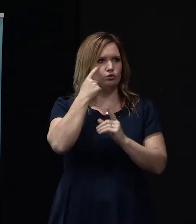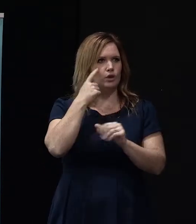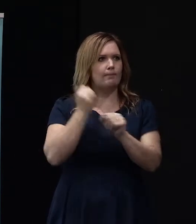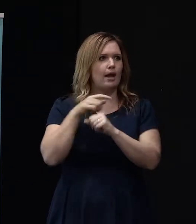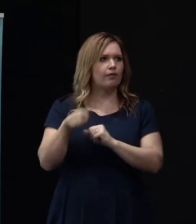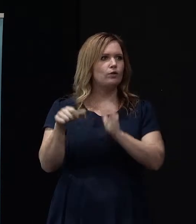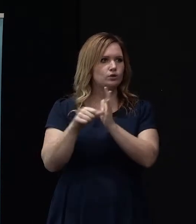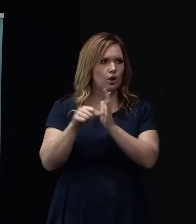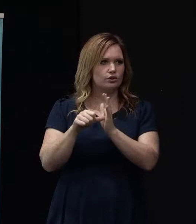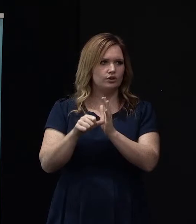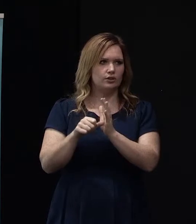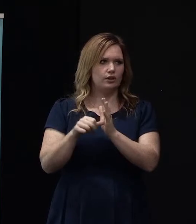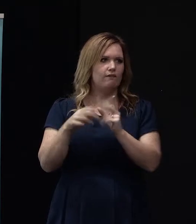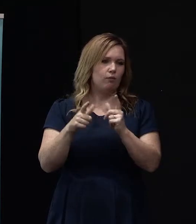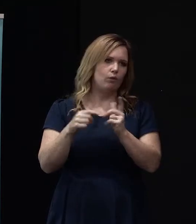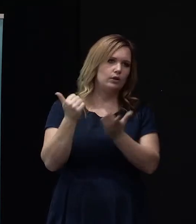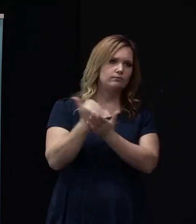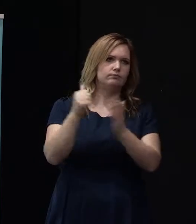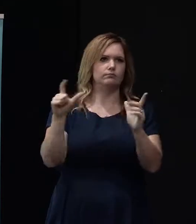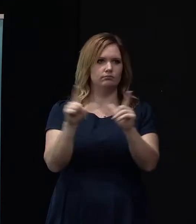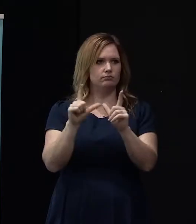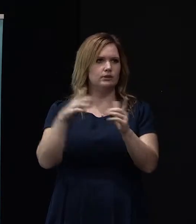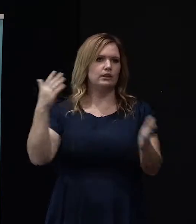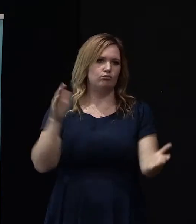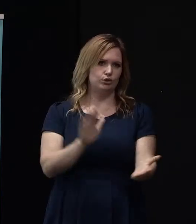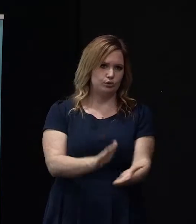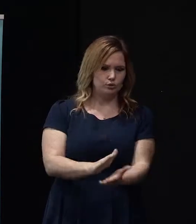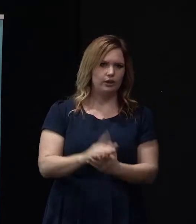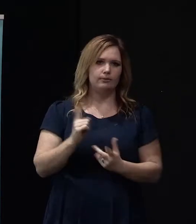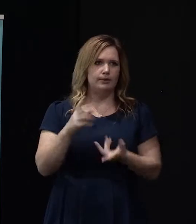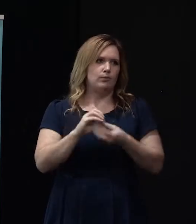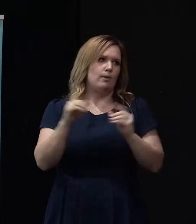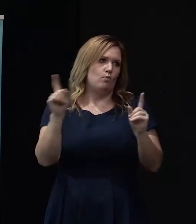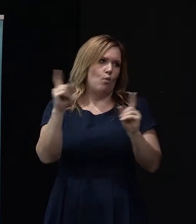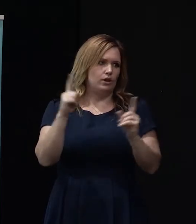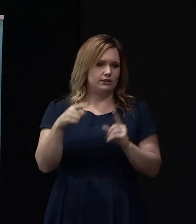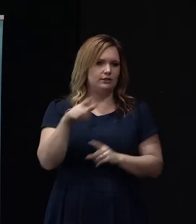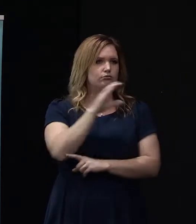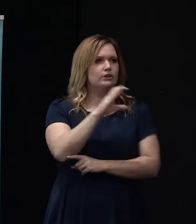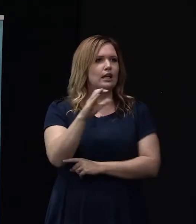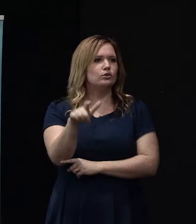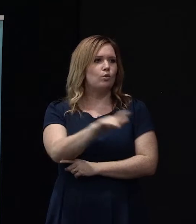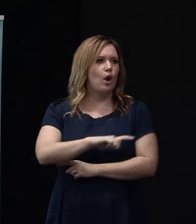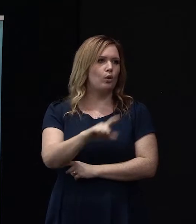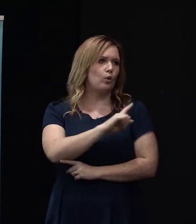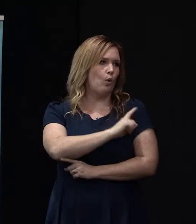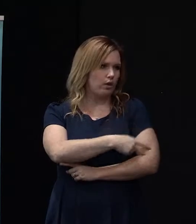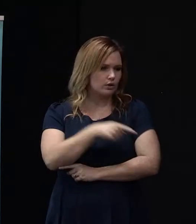compliance costs down. Ultimately, though, the fees are set by the local authorities, and